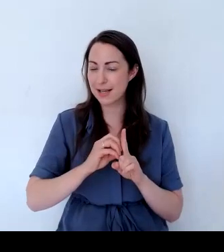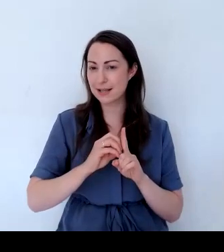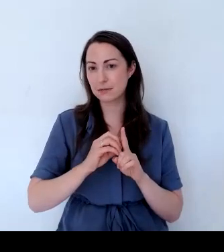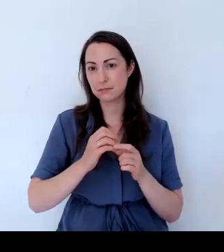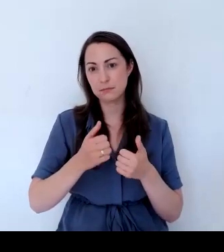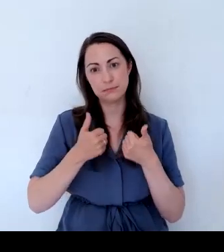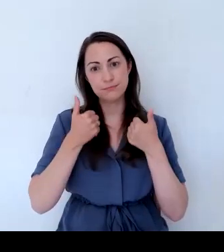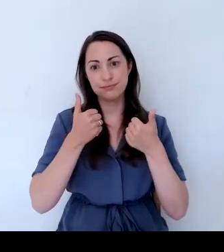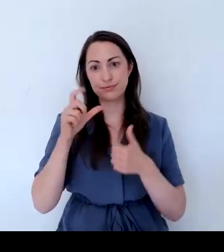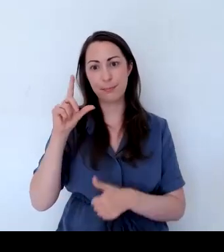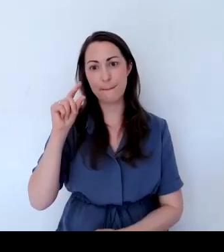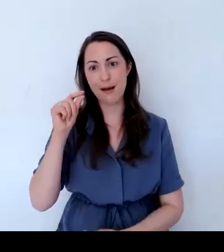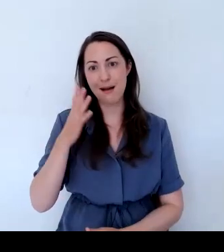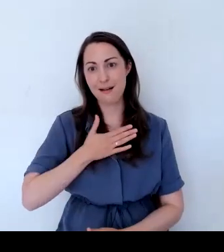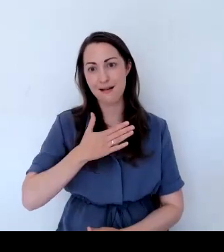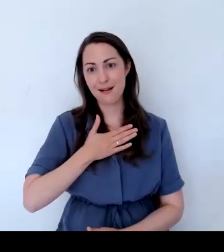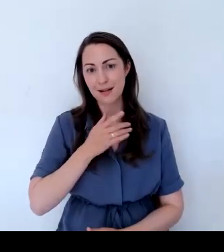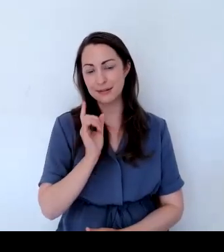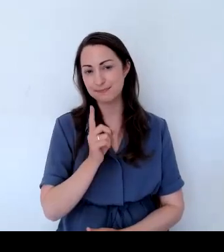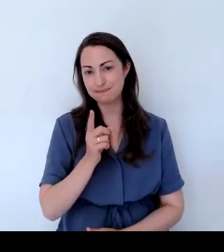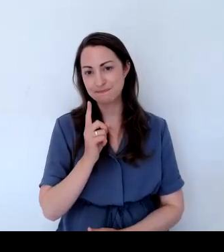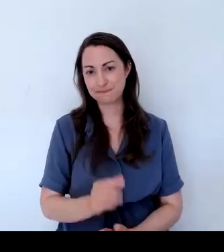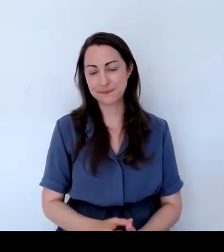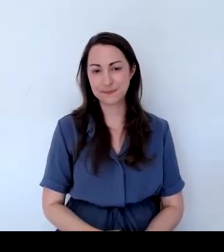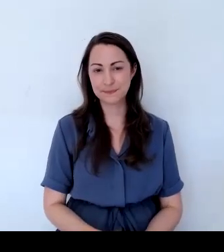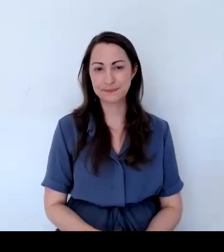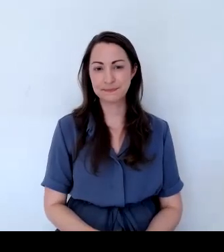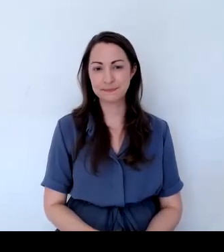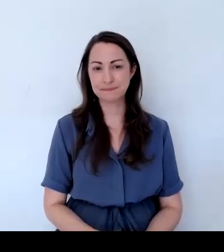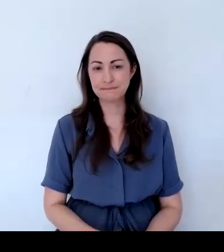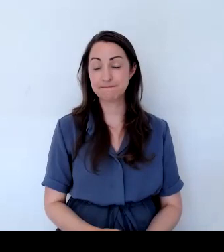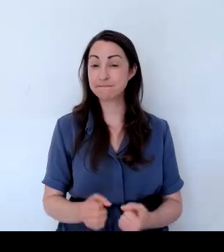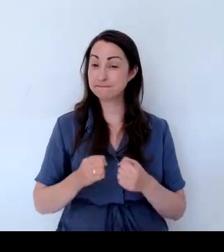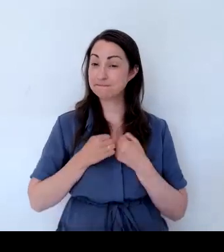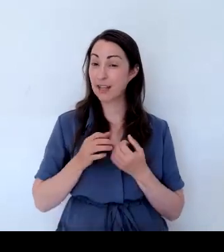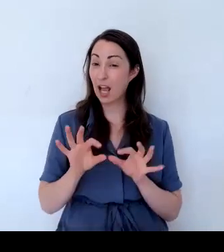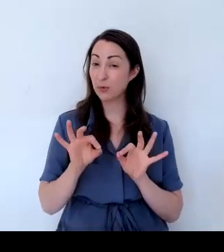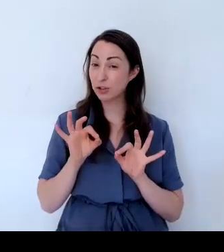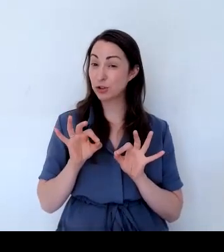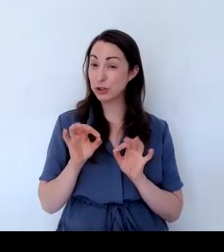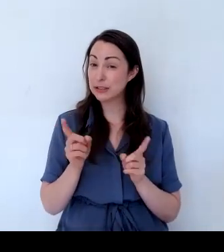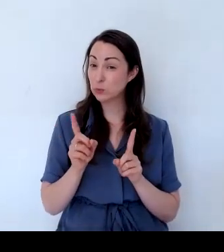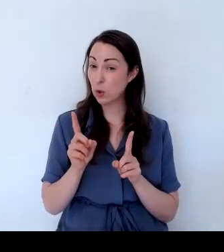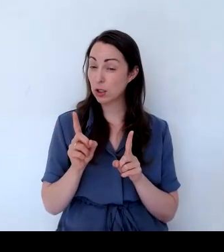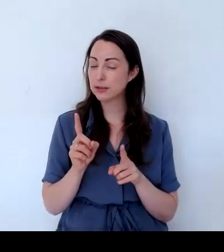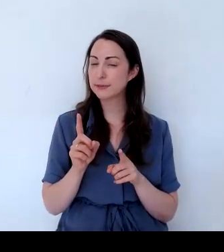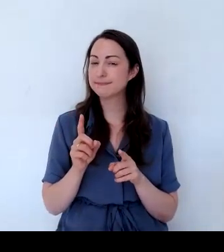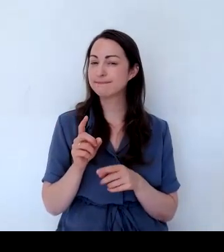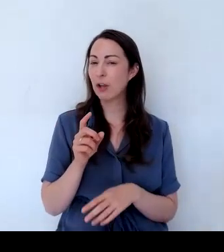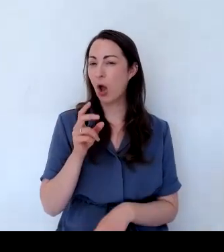So what we actually chose to plant at the side here was an old fashioned single flowering rose.